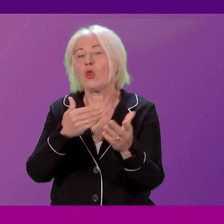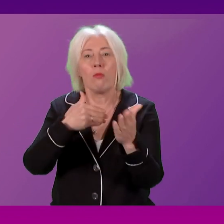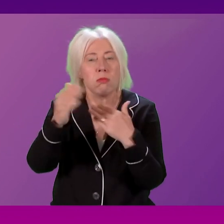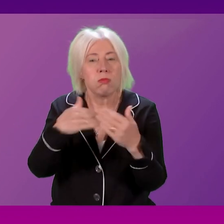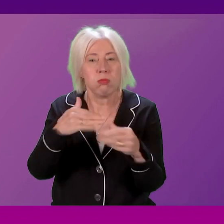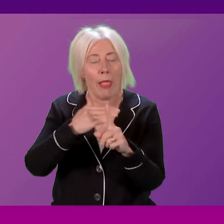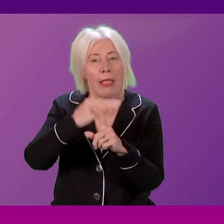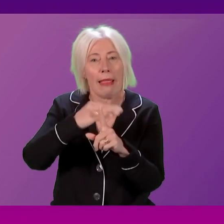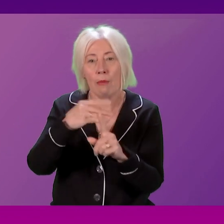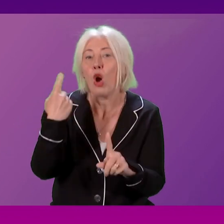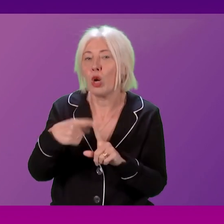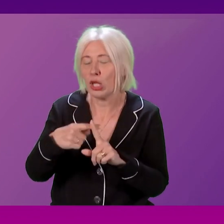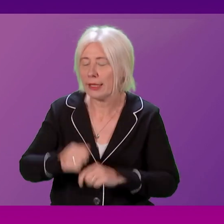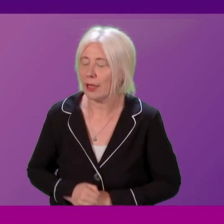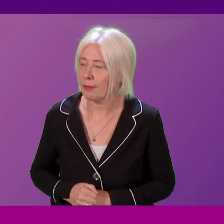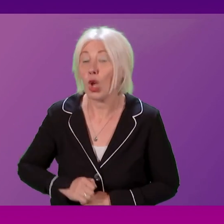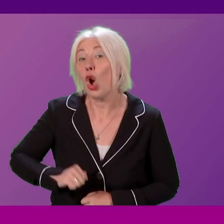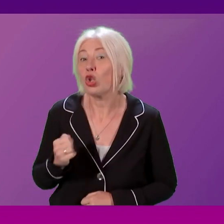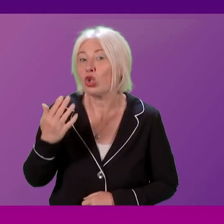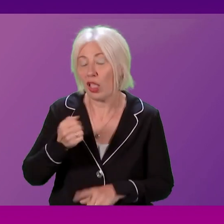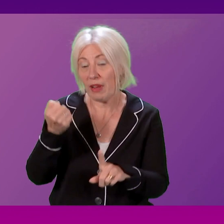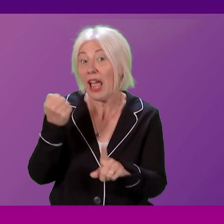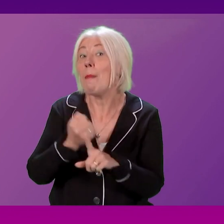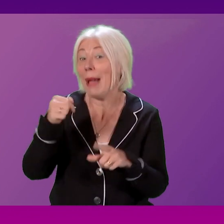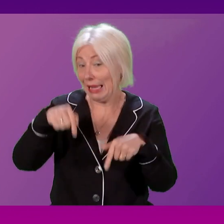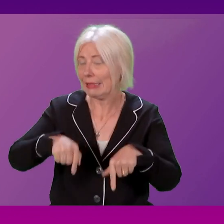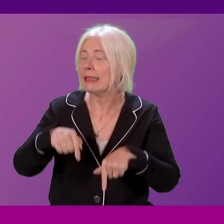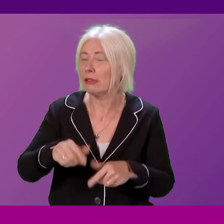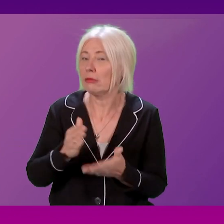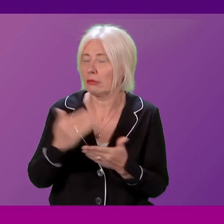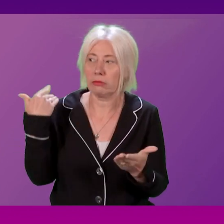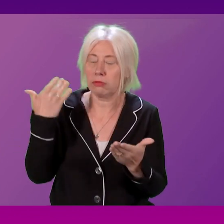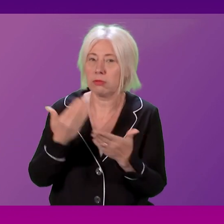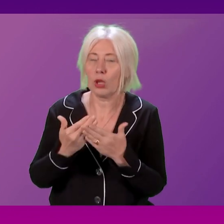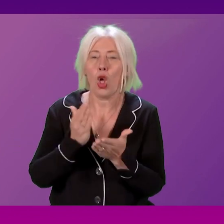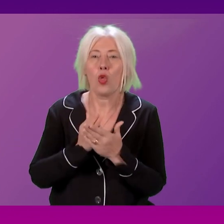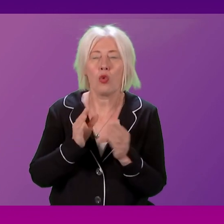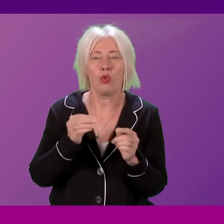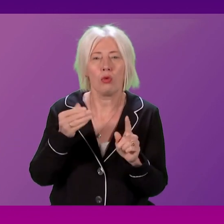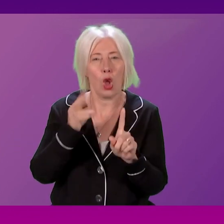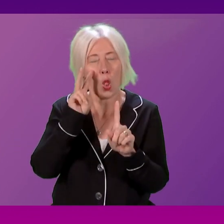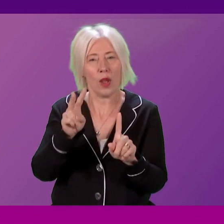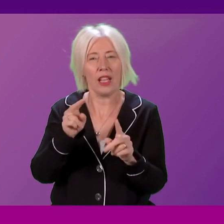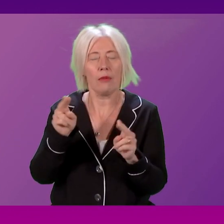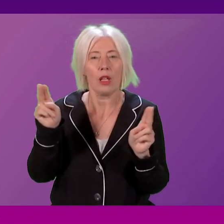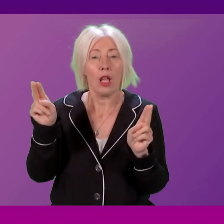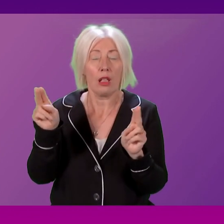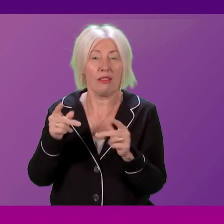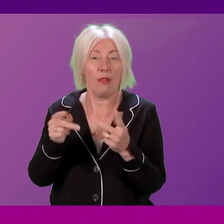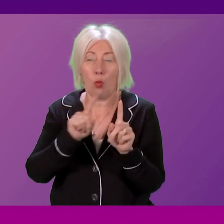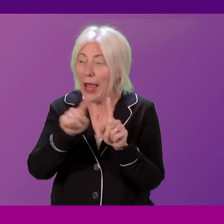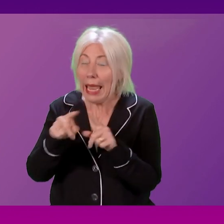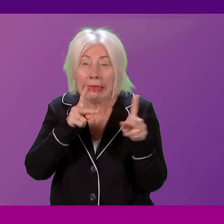climate emergency. Scotland has already had a big impact on the global stage, particularly through our pioneering commitment to loss and damages, and I'm determined